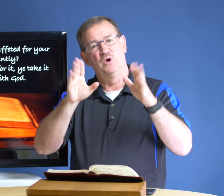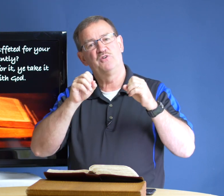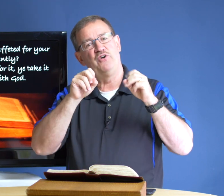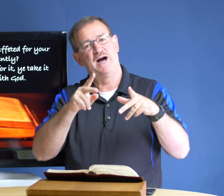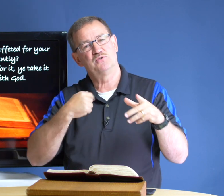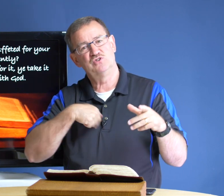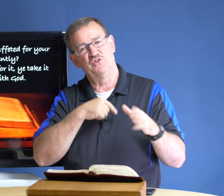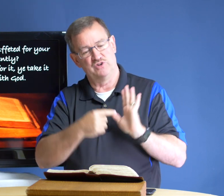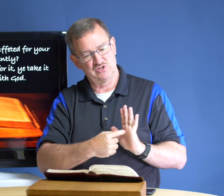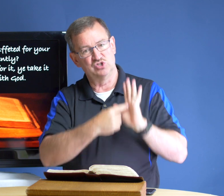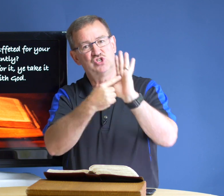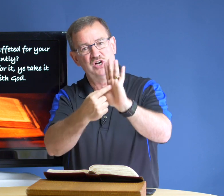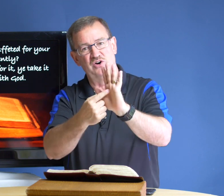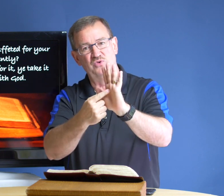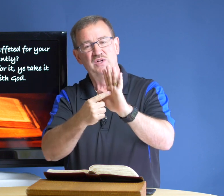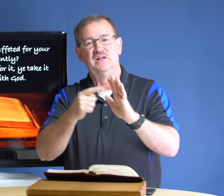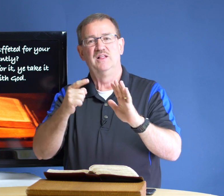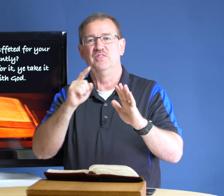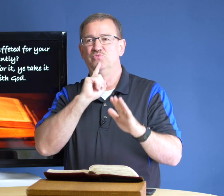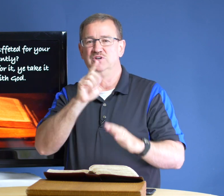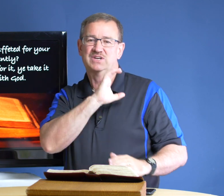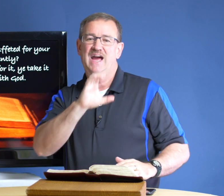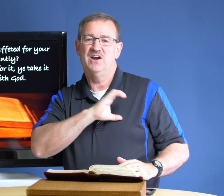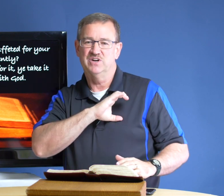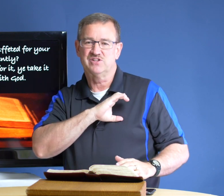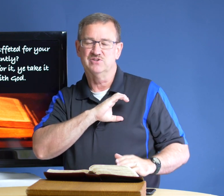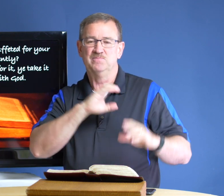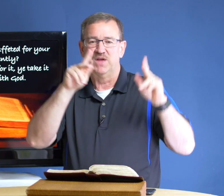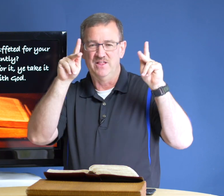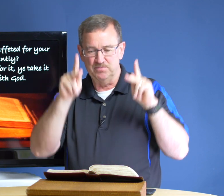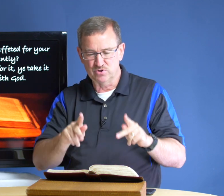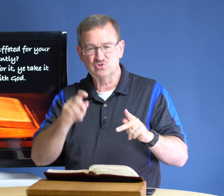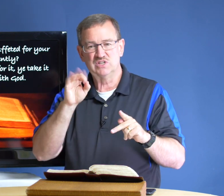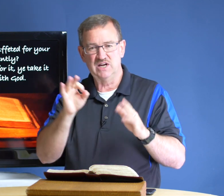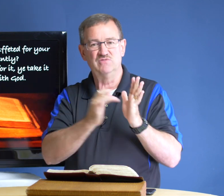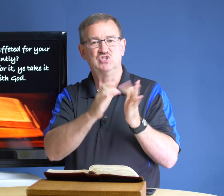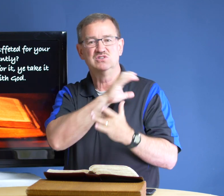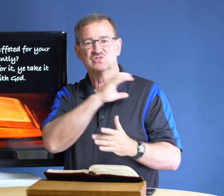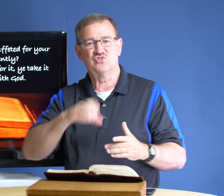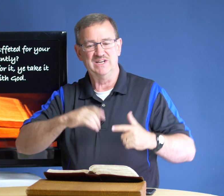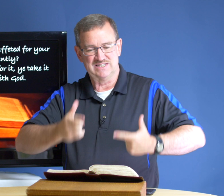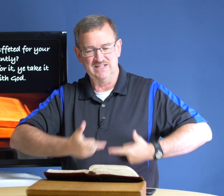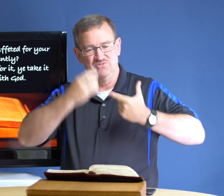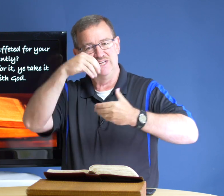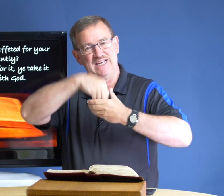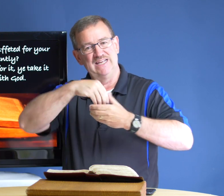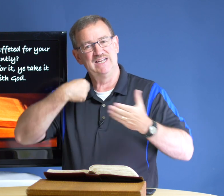wonderful opportunity for us to show the real character and the person of jesus christ living in